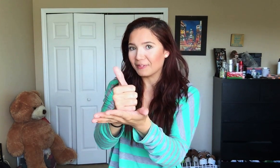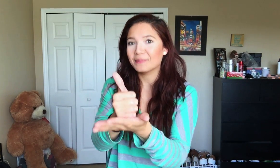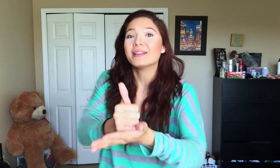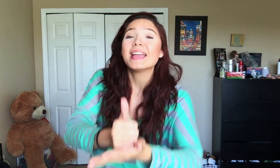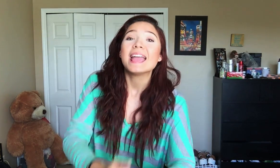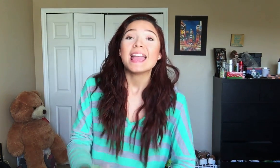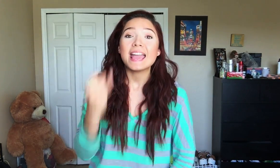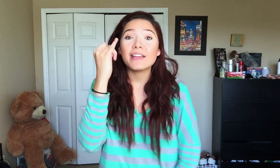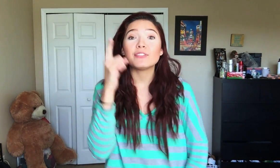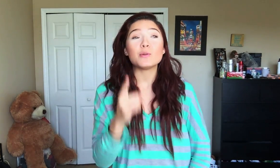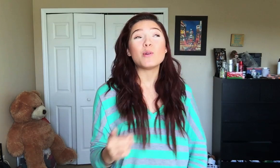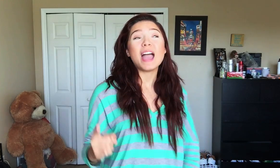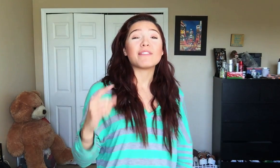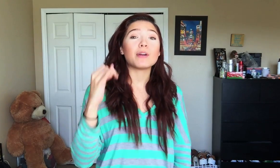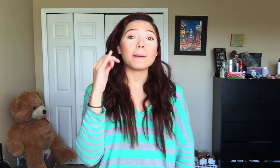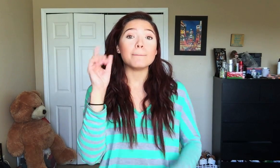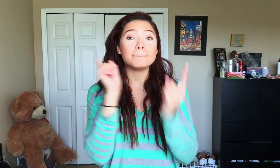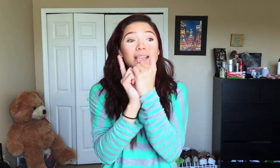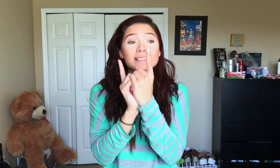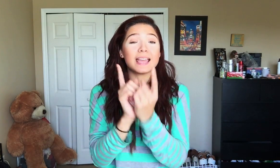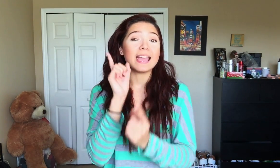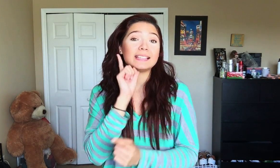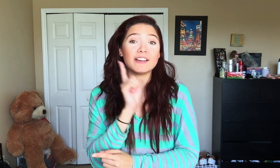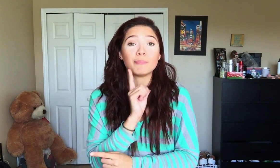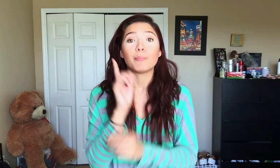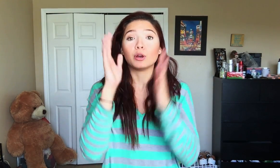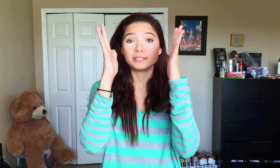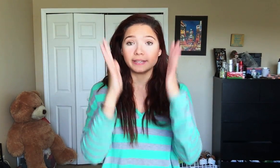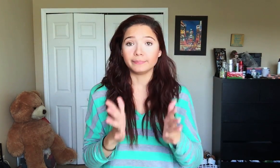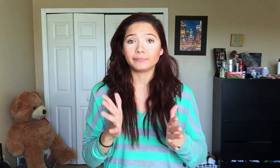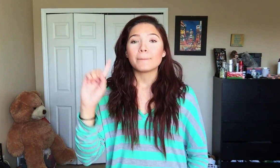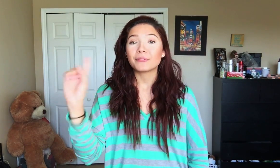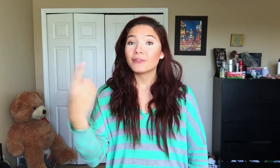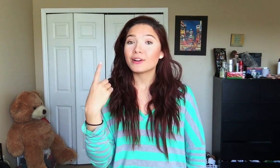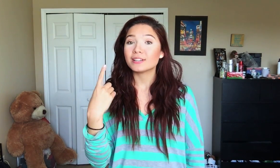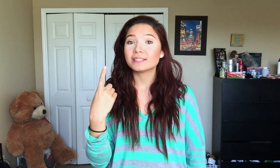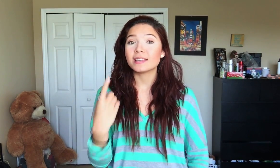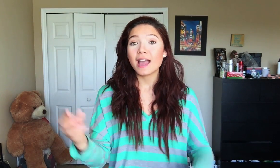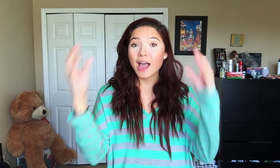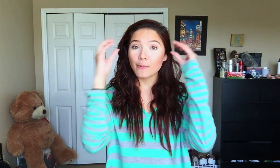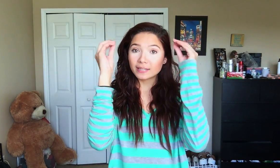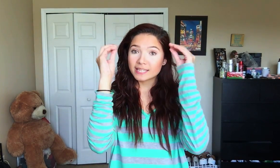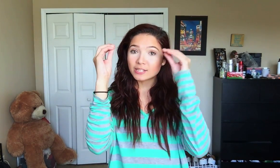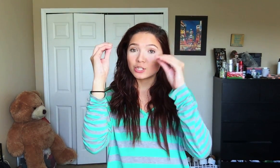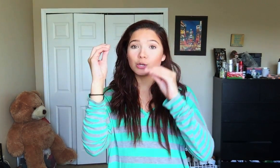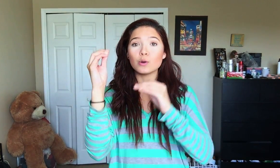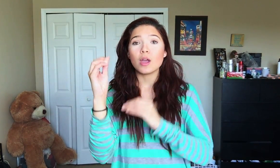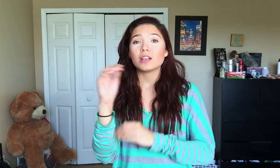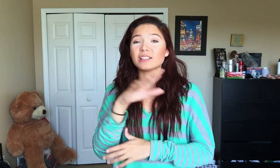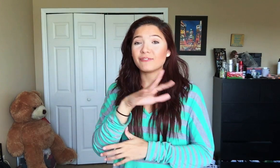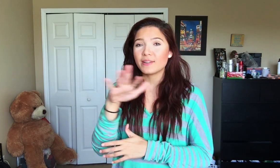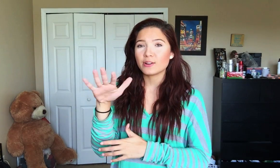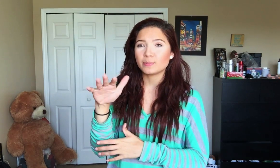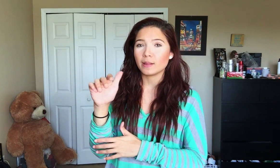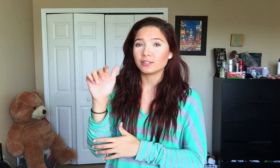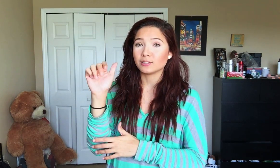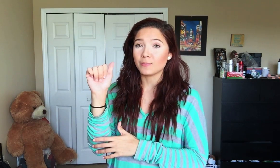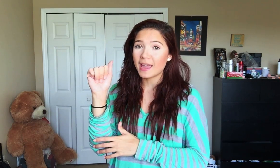of them if you ever meet a deaf person but first I want to teach you some fingerspelling so some